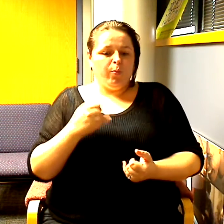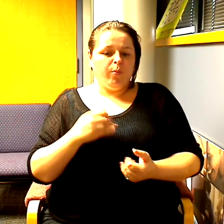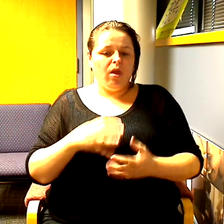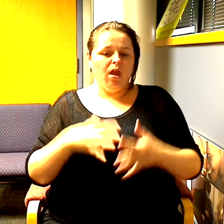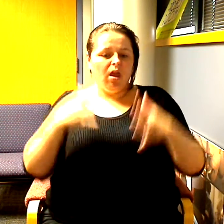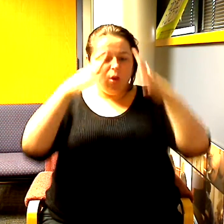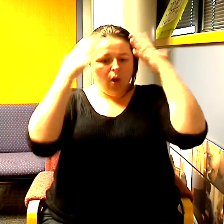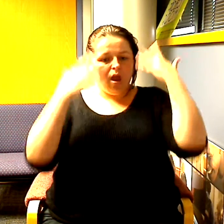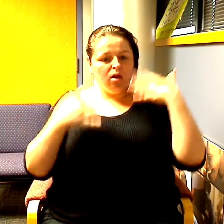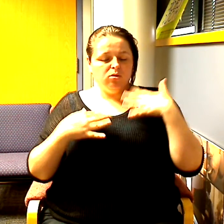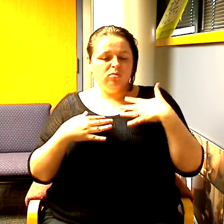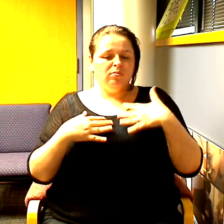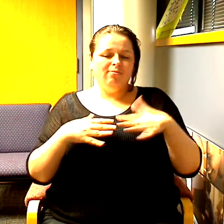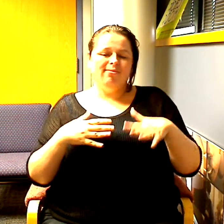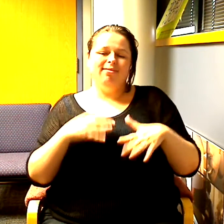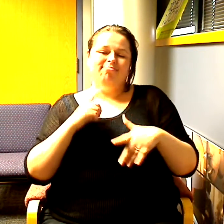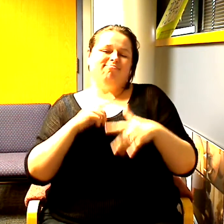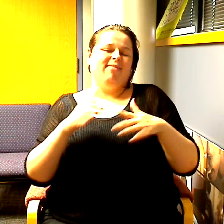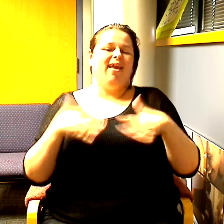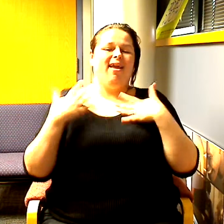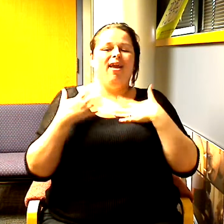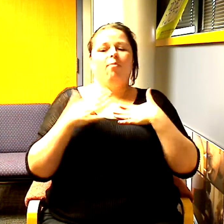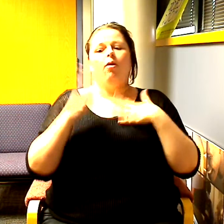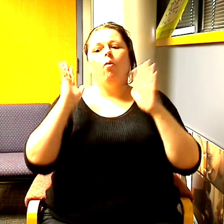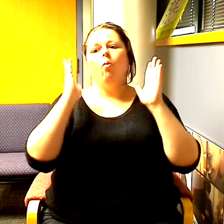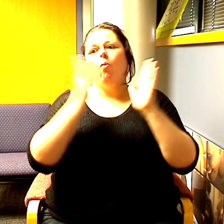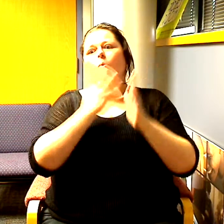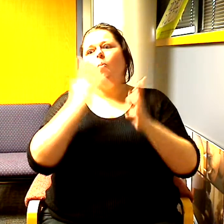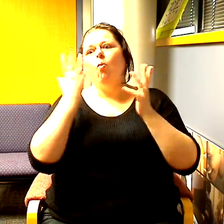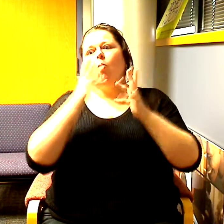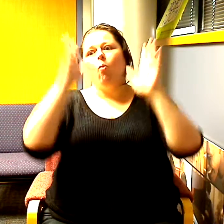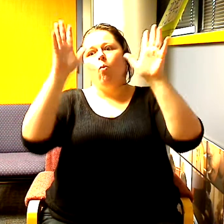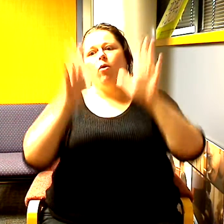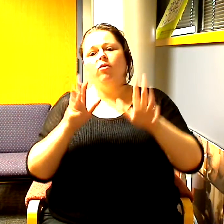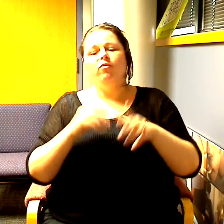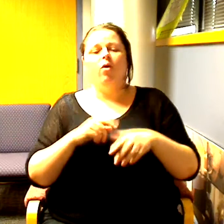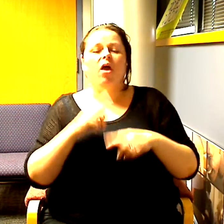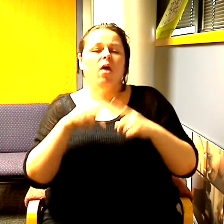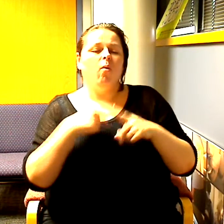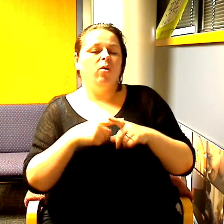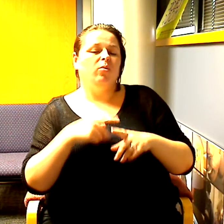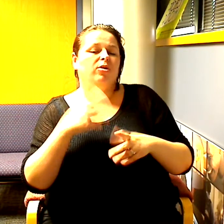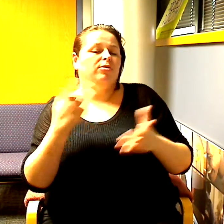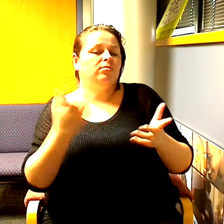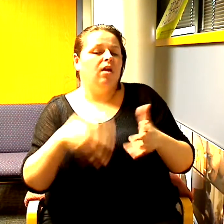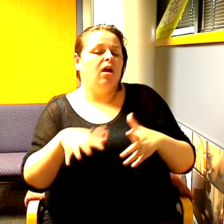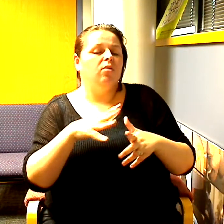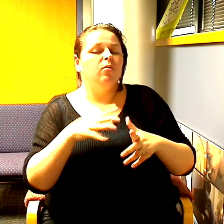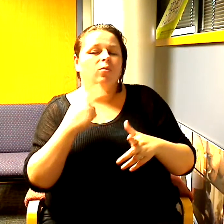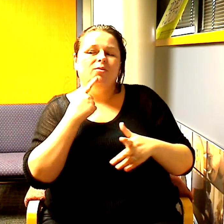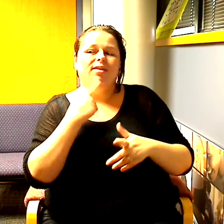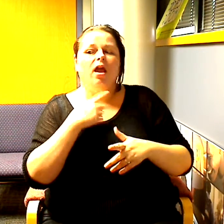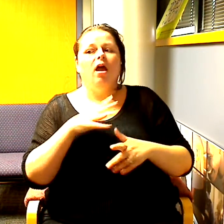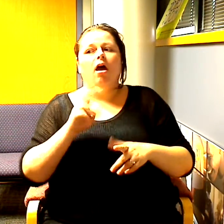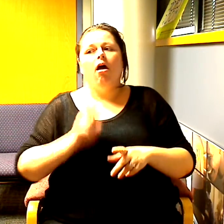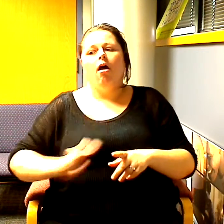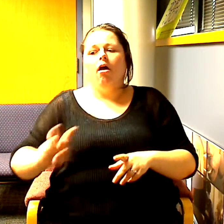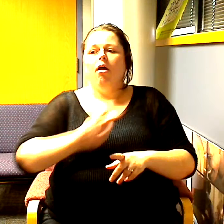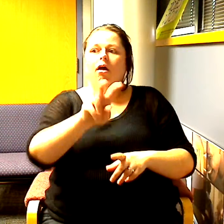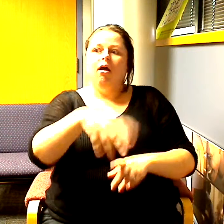and when we're backstage we give an answer that maybe makes it seem like that we say it's really amazing to travel and it's amazing to get to